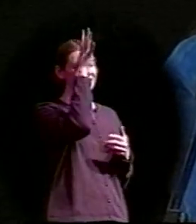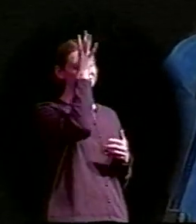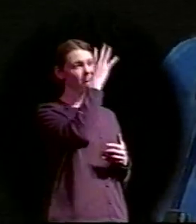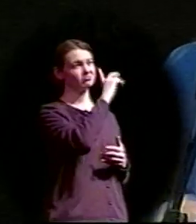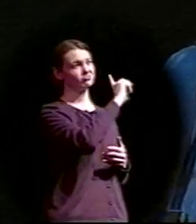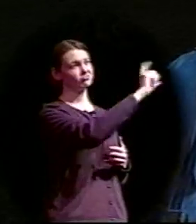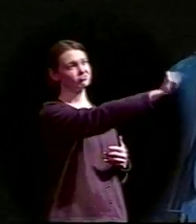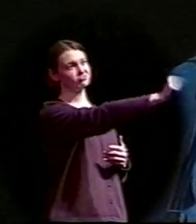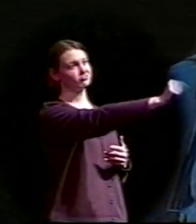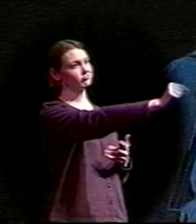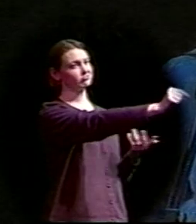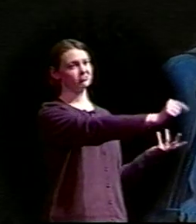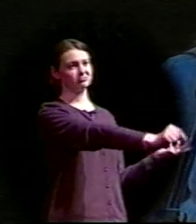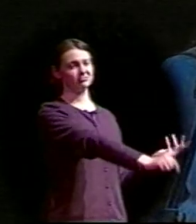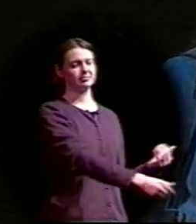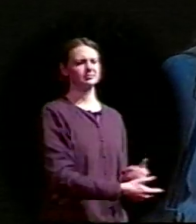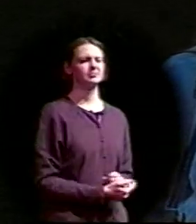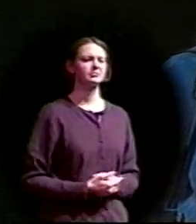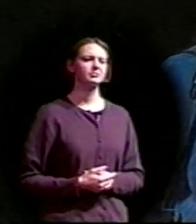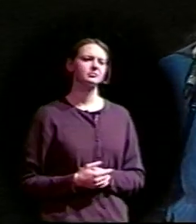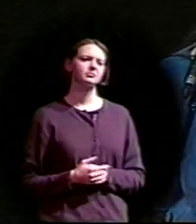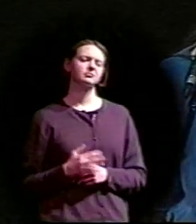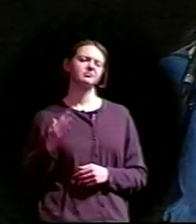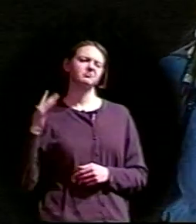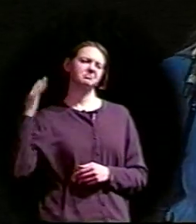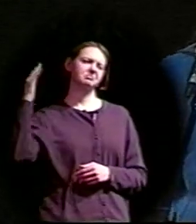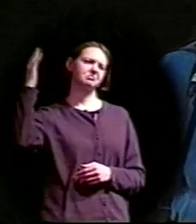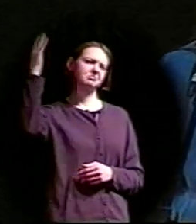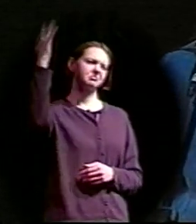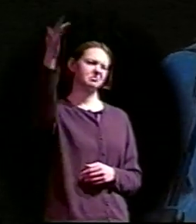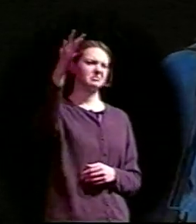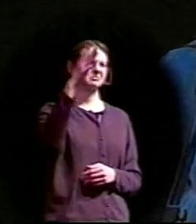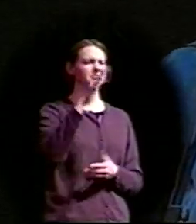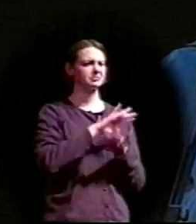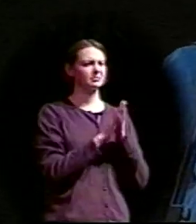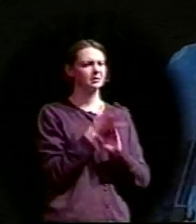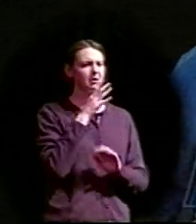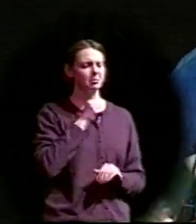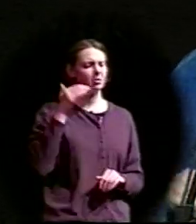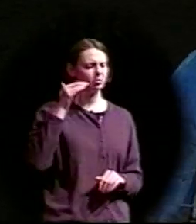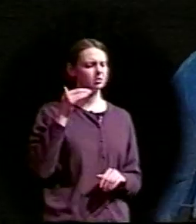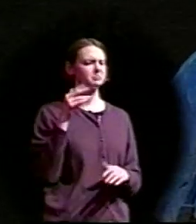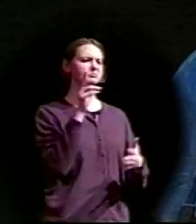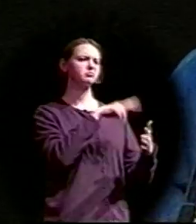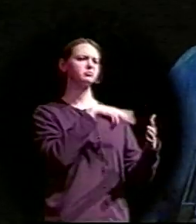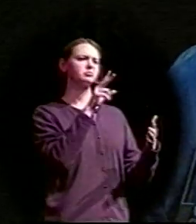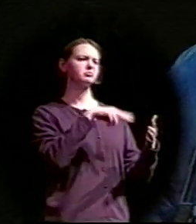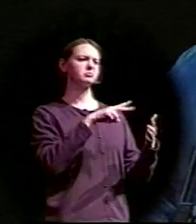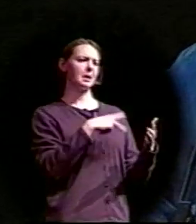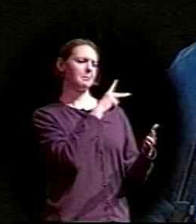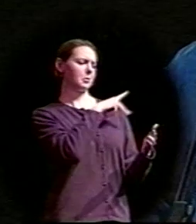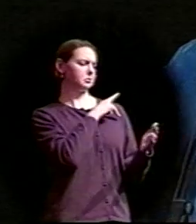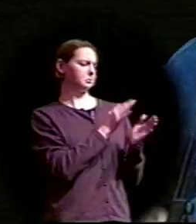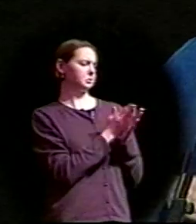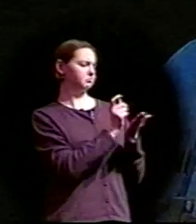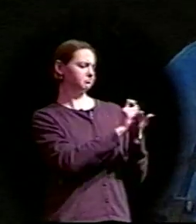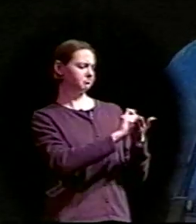Only years later, when she was much, much older, and she read the diary that her father kept during the war, did she have a chance to